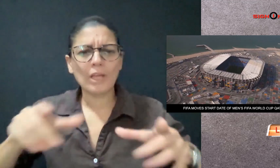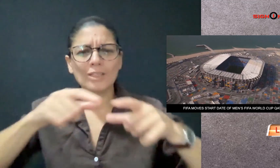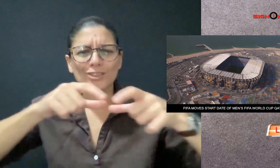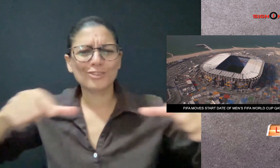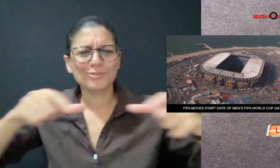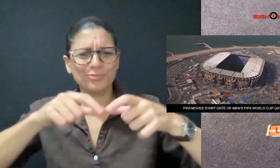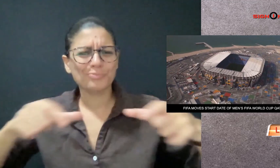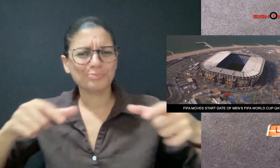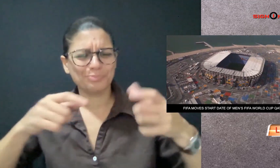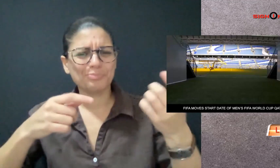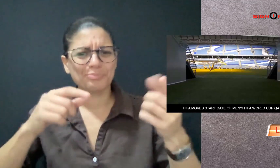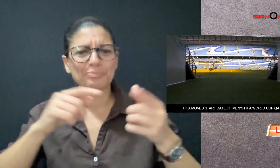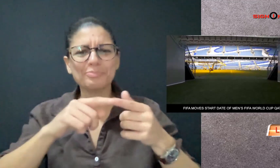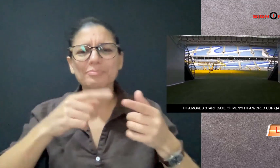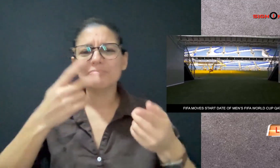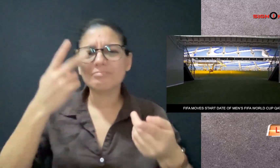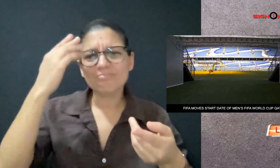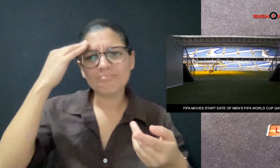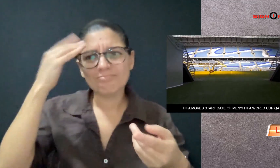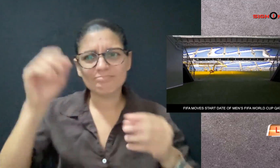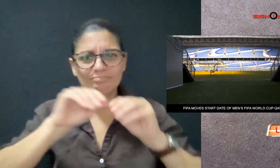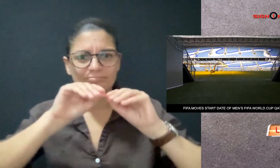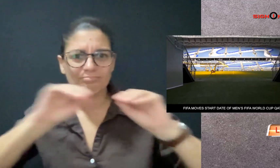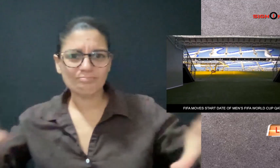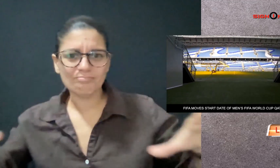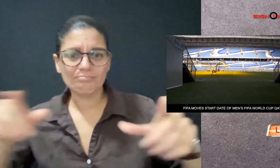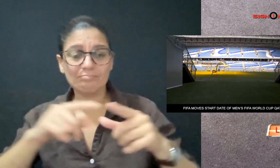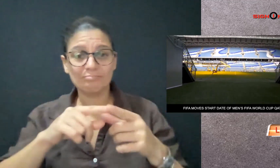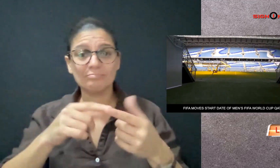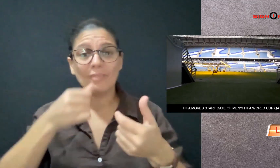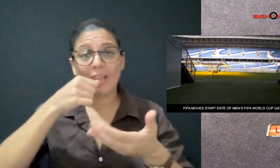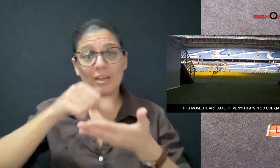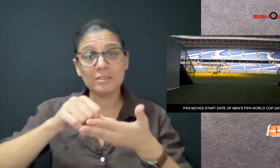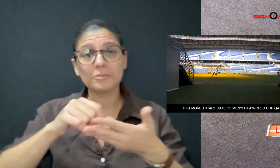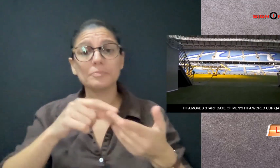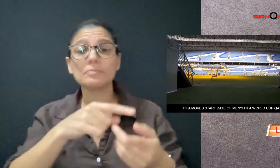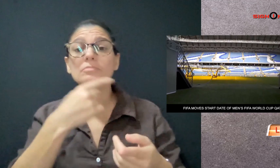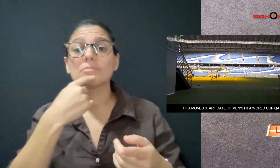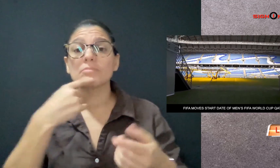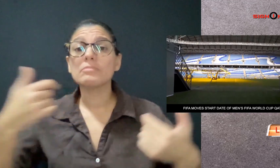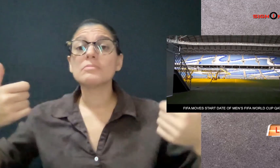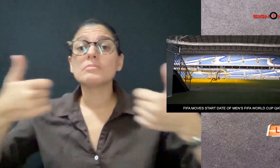Ticket holders will be notified by email that matches have been rescheduled.